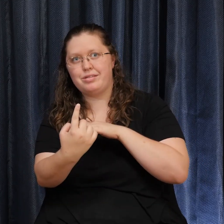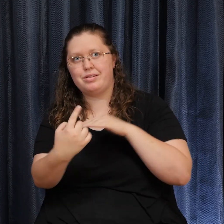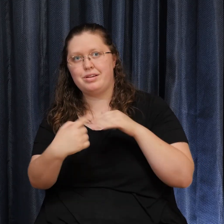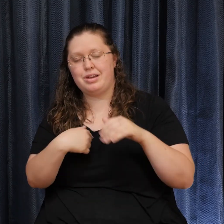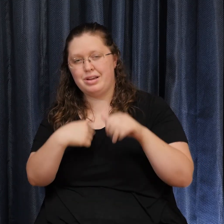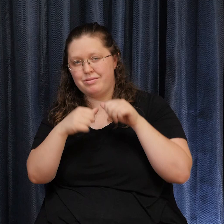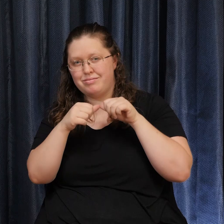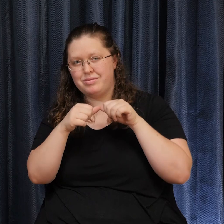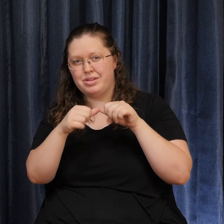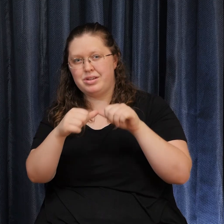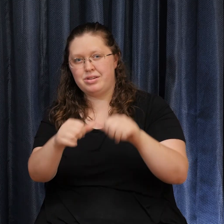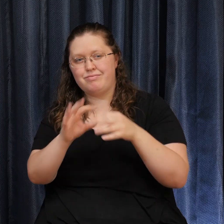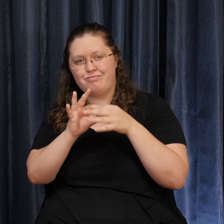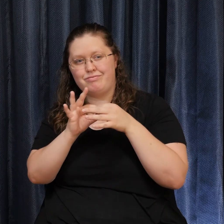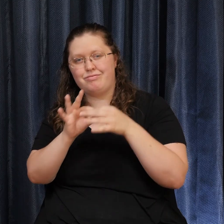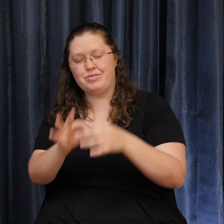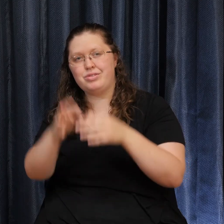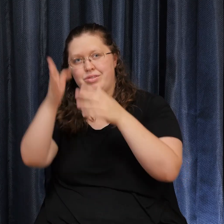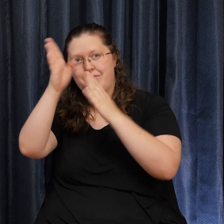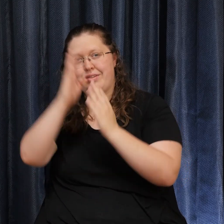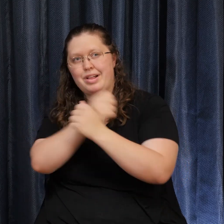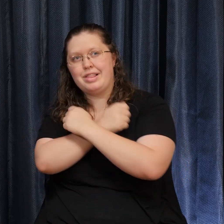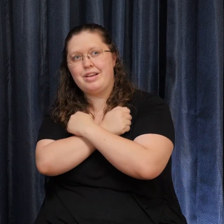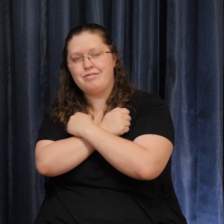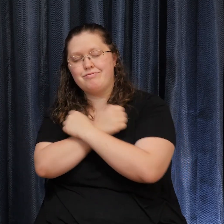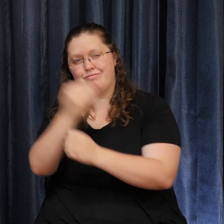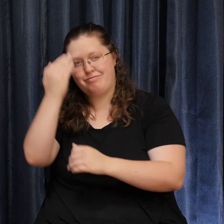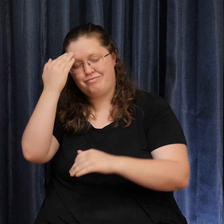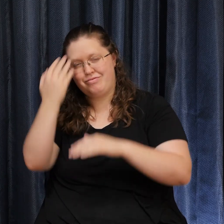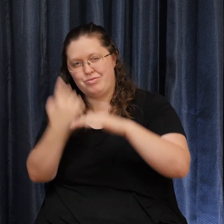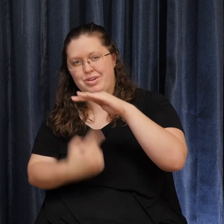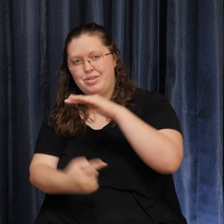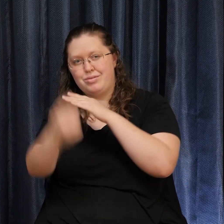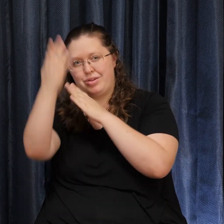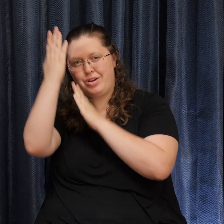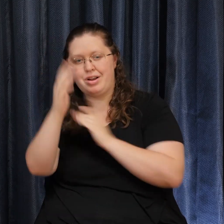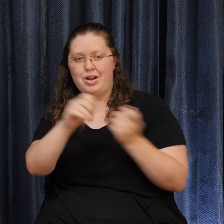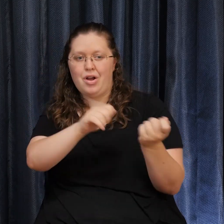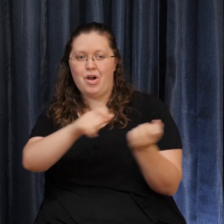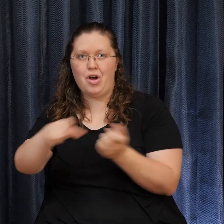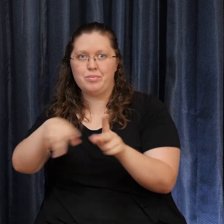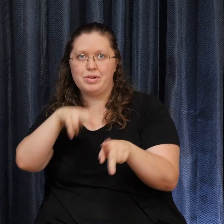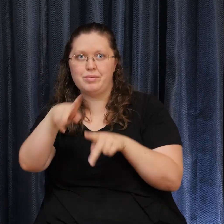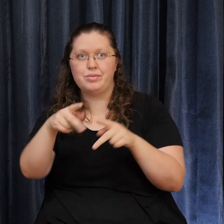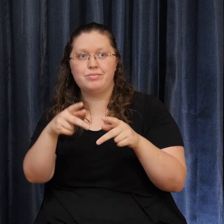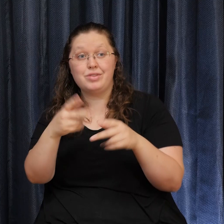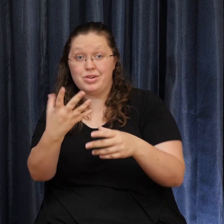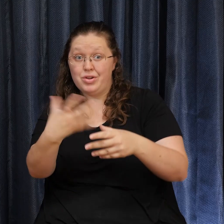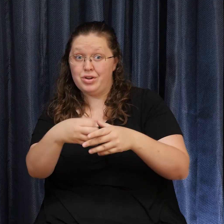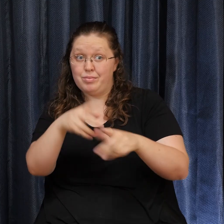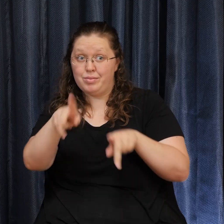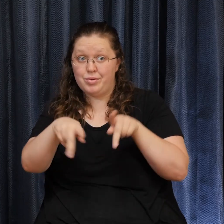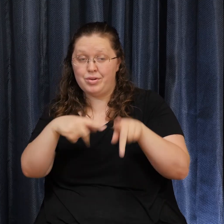I know oneness in God with all people, including those who are dear to me and those whom I've never met.